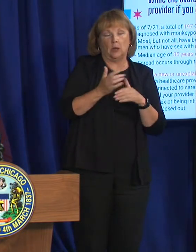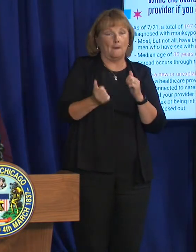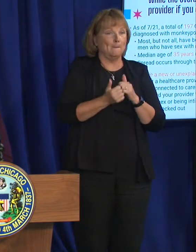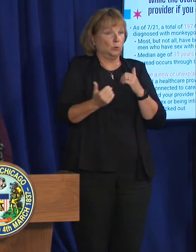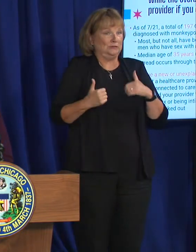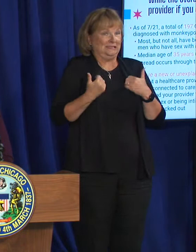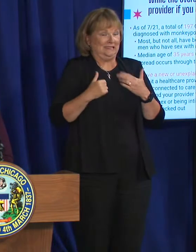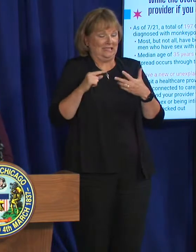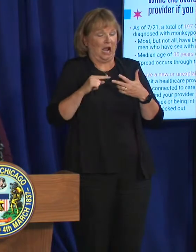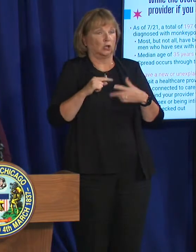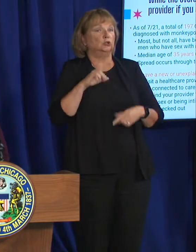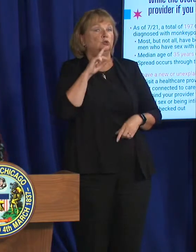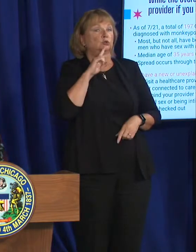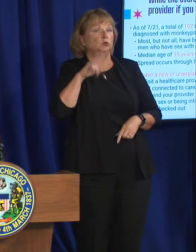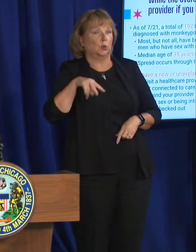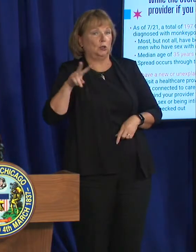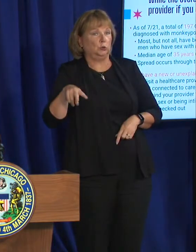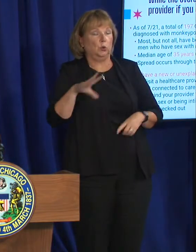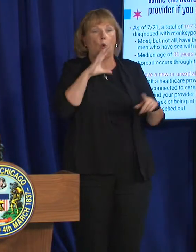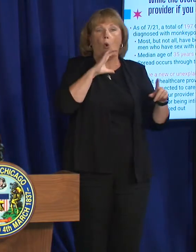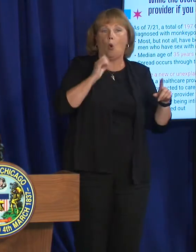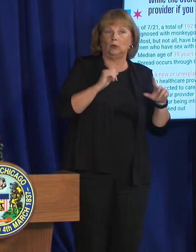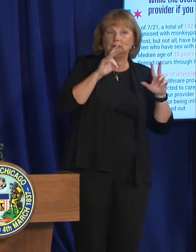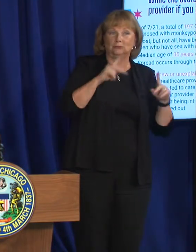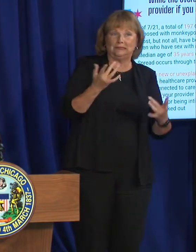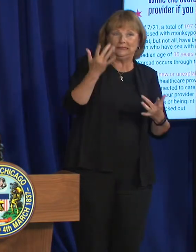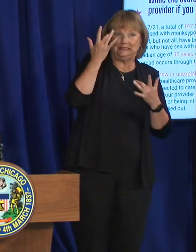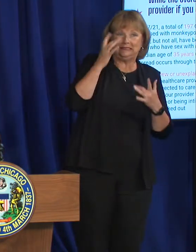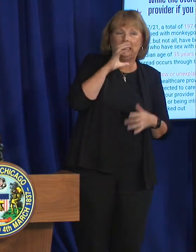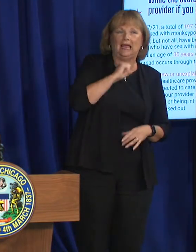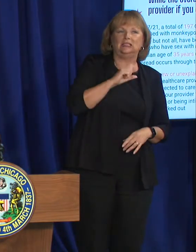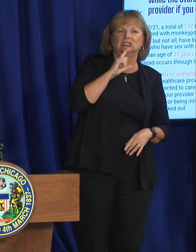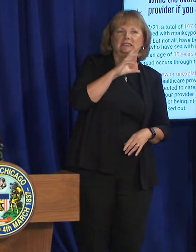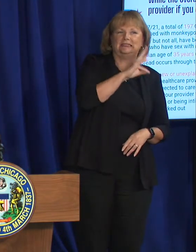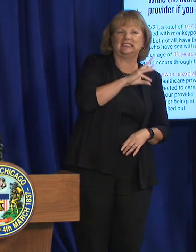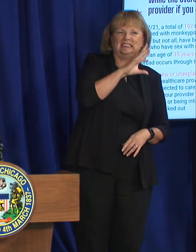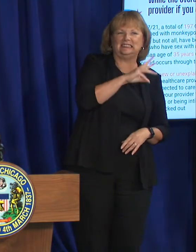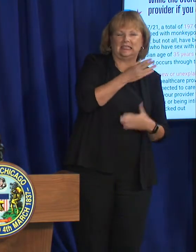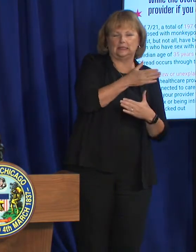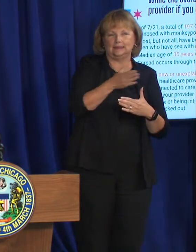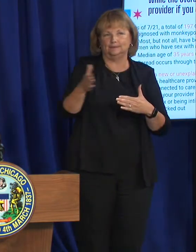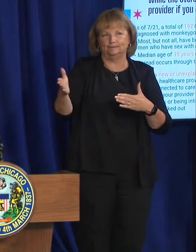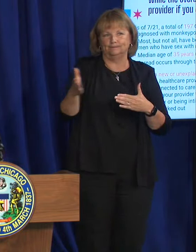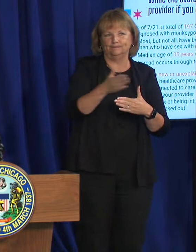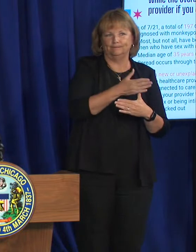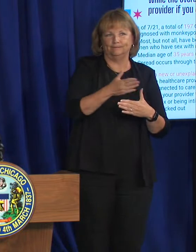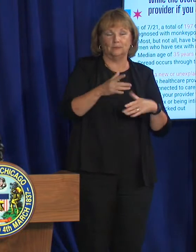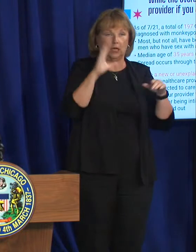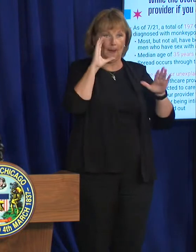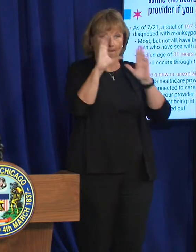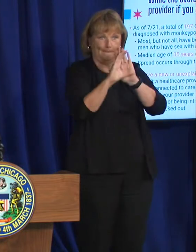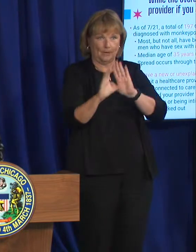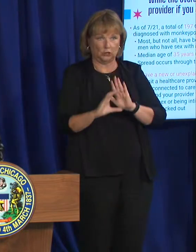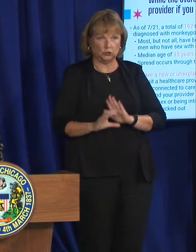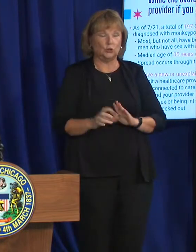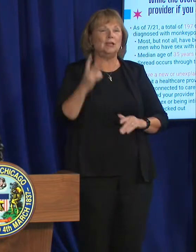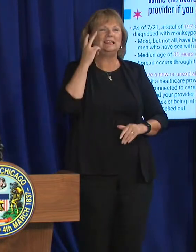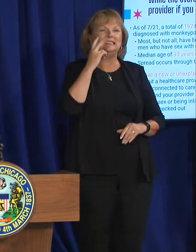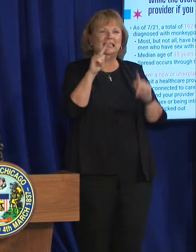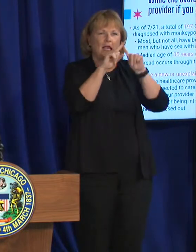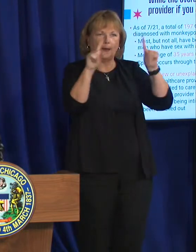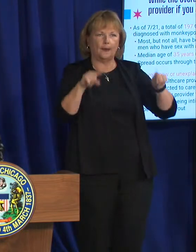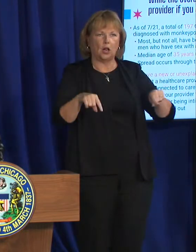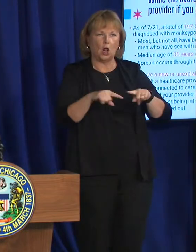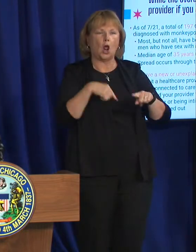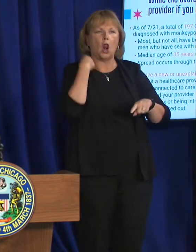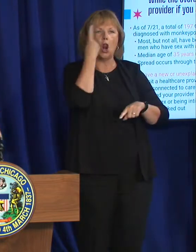case has been 22 years. Our oldest case has been 66 years. You see on the right, some pictures of what this rash